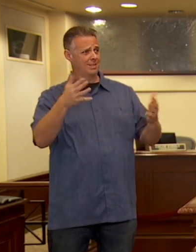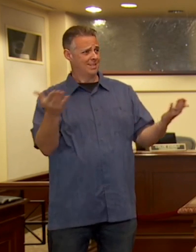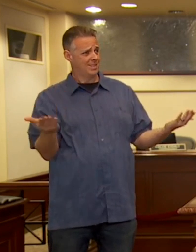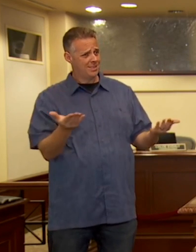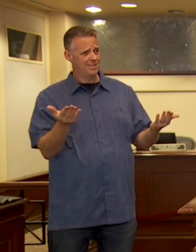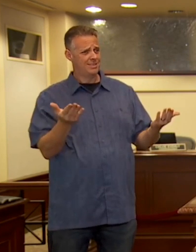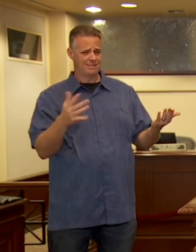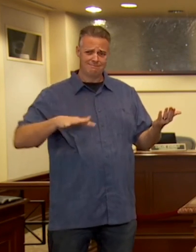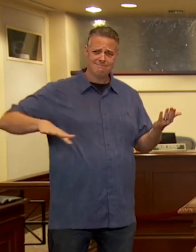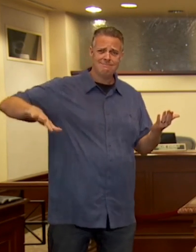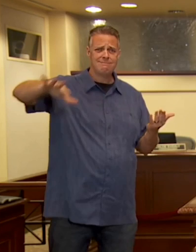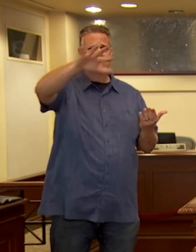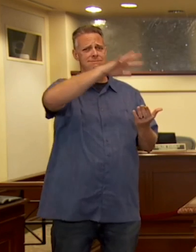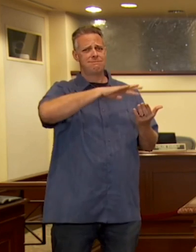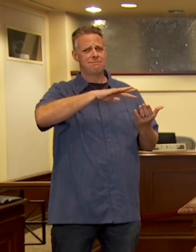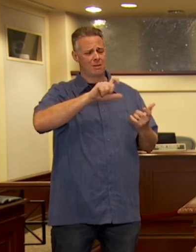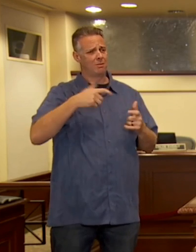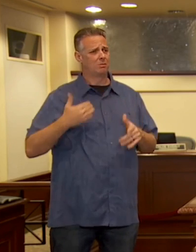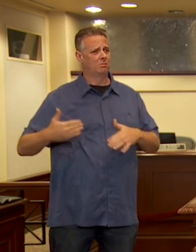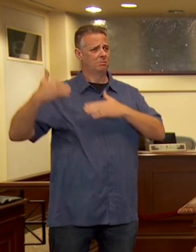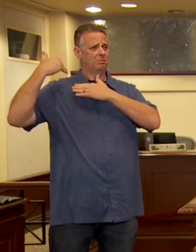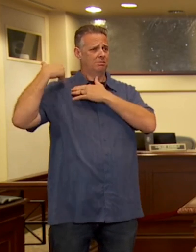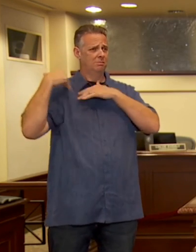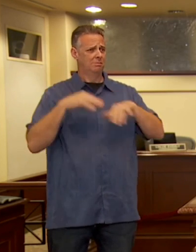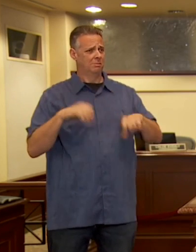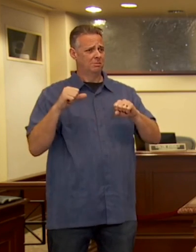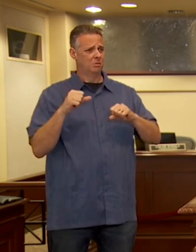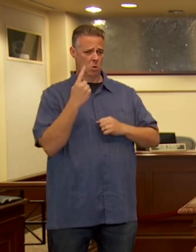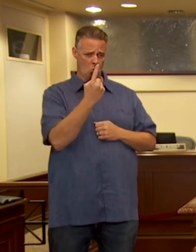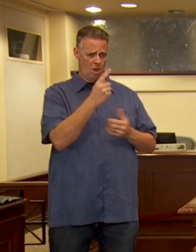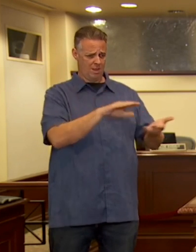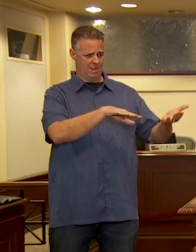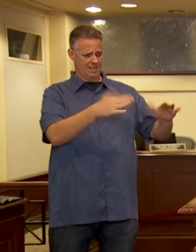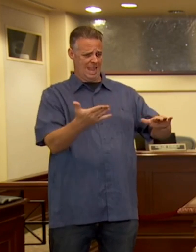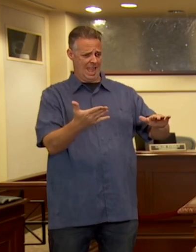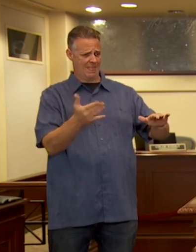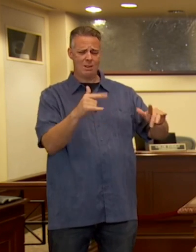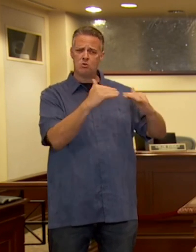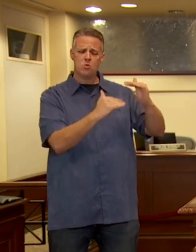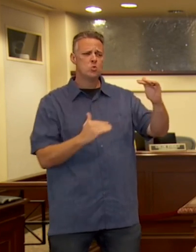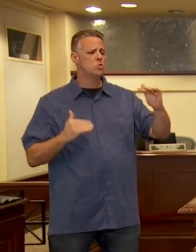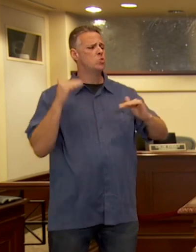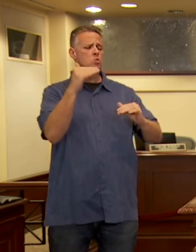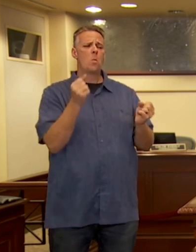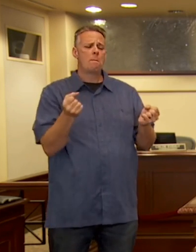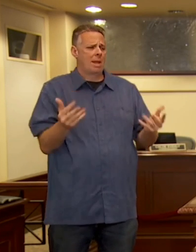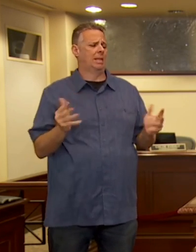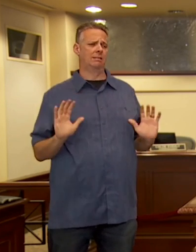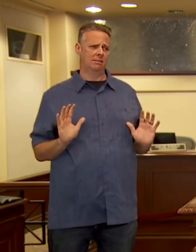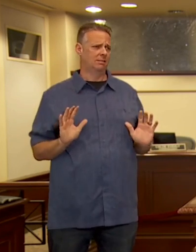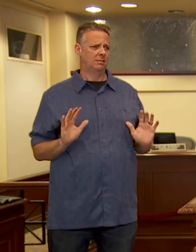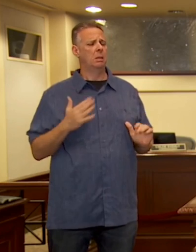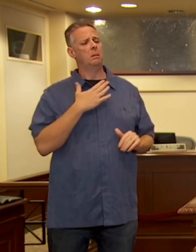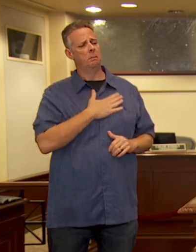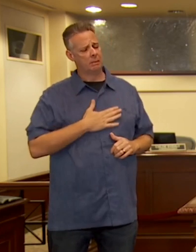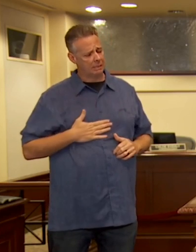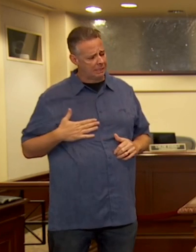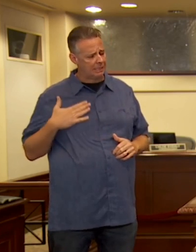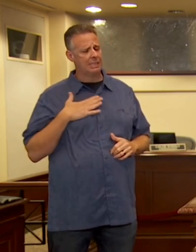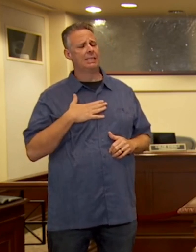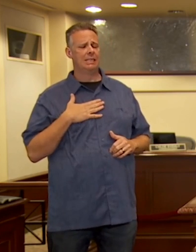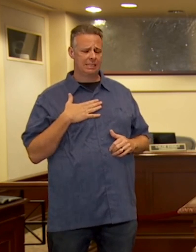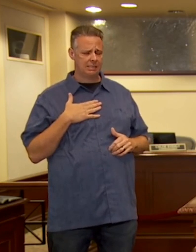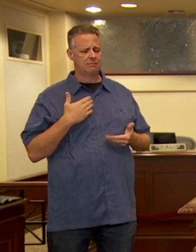to do our part too. One death is one death too many. Join me in